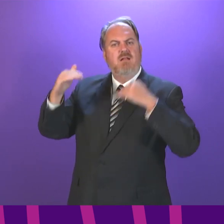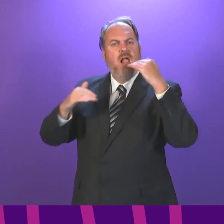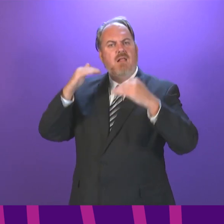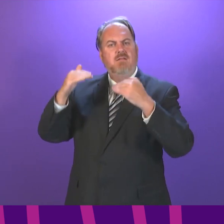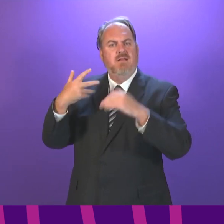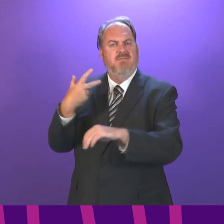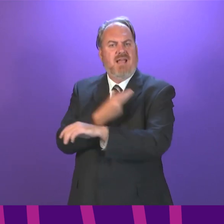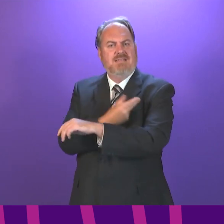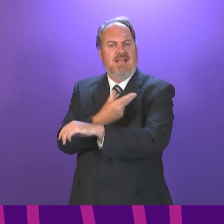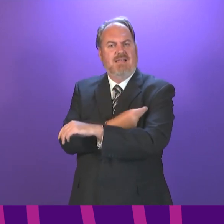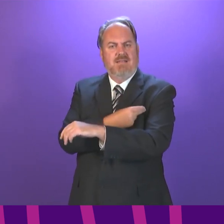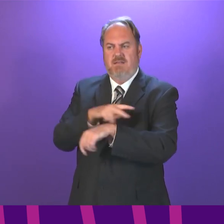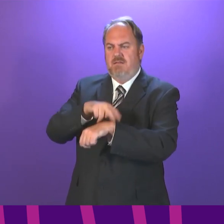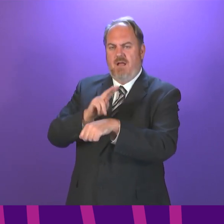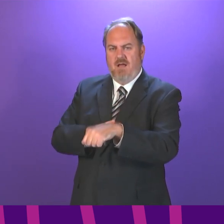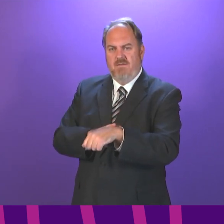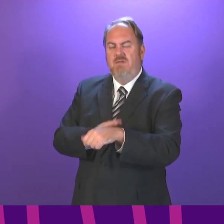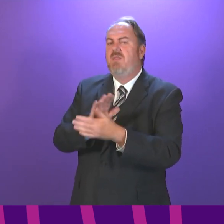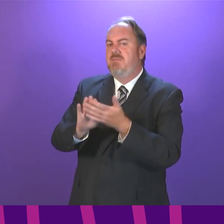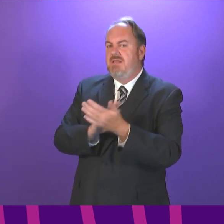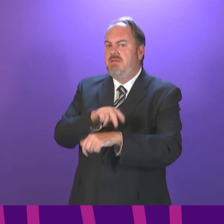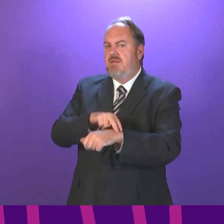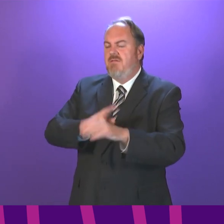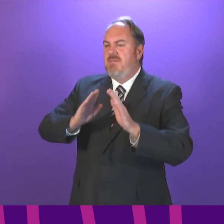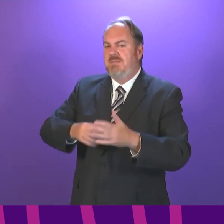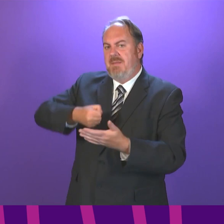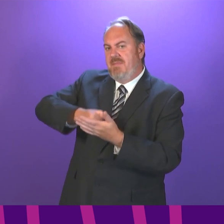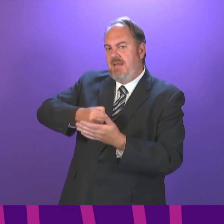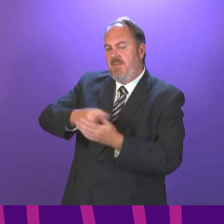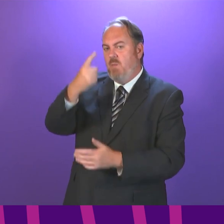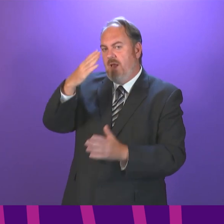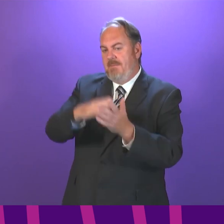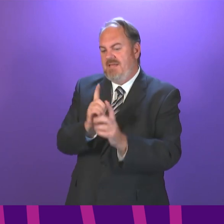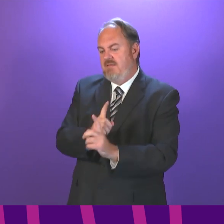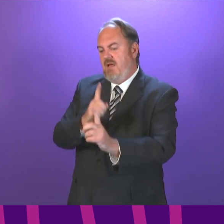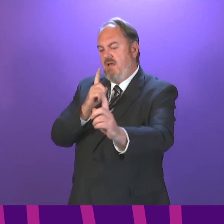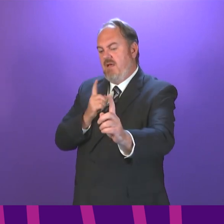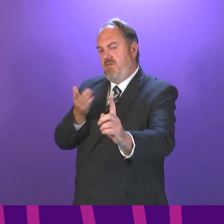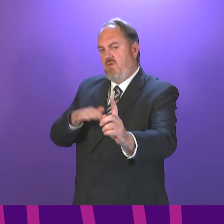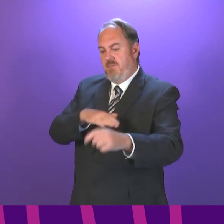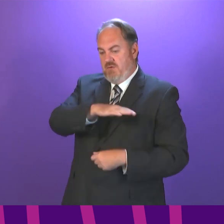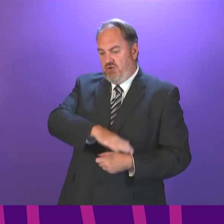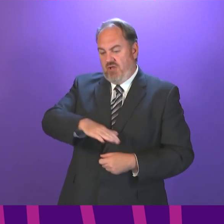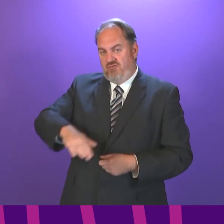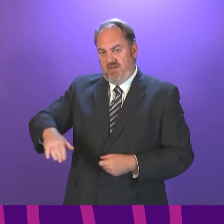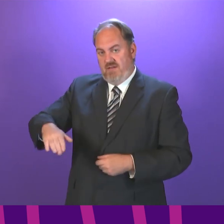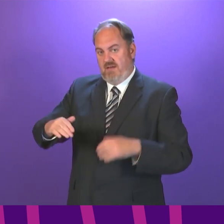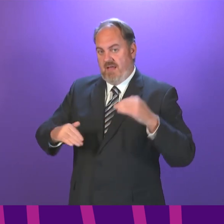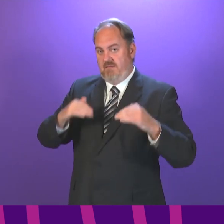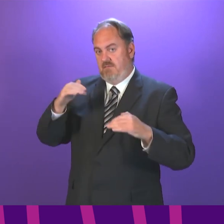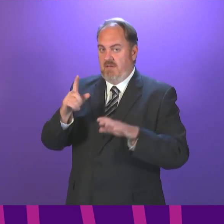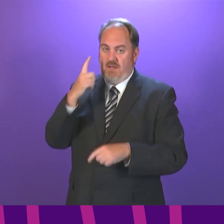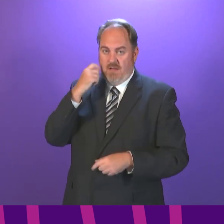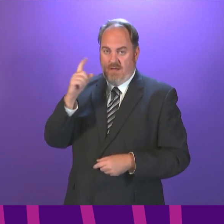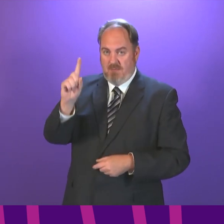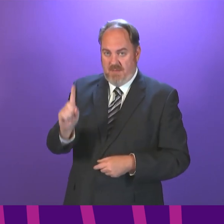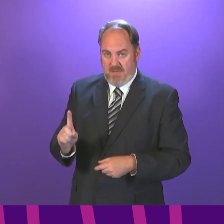there will be a continued requirement for staff to keep at least a metre distance from each other and from children and young people while on the school estate. We